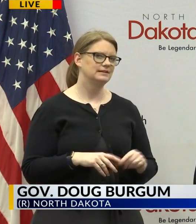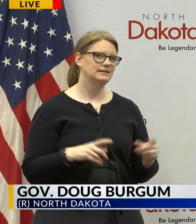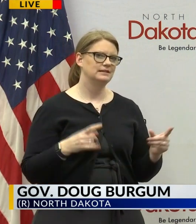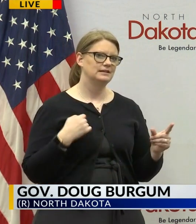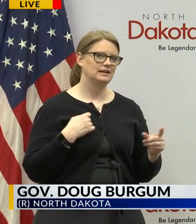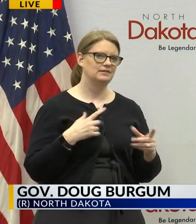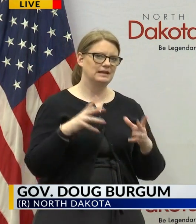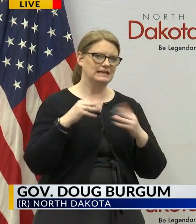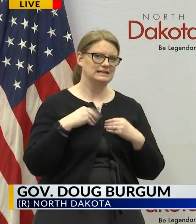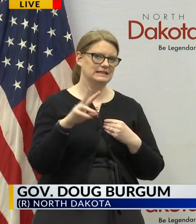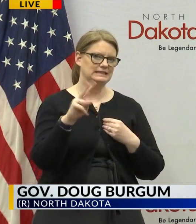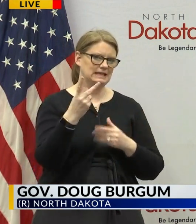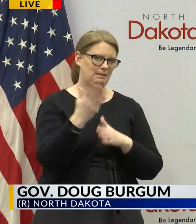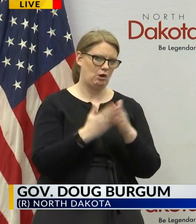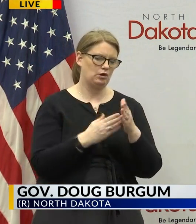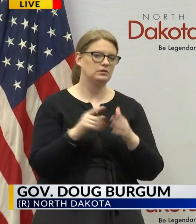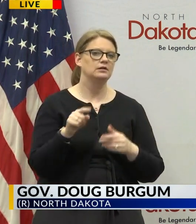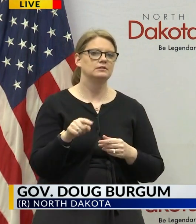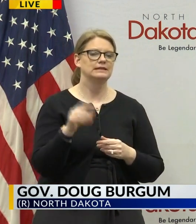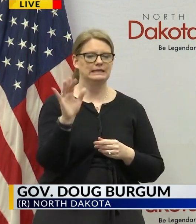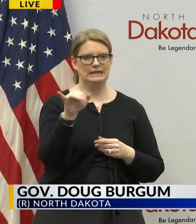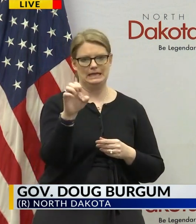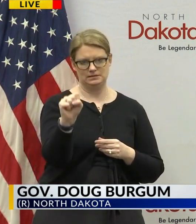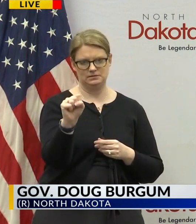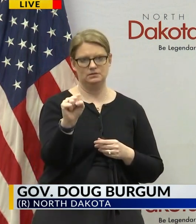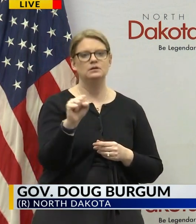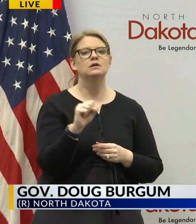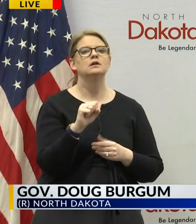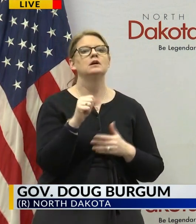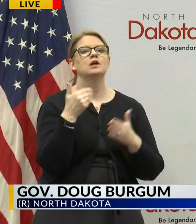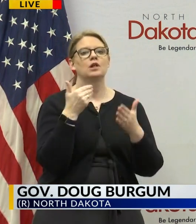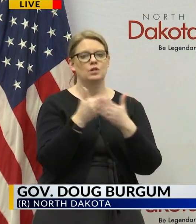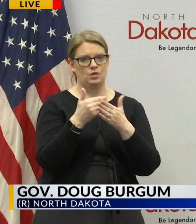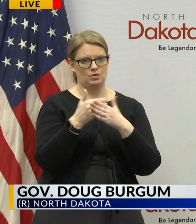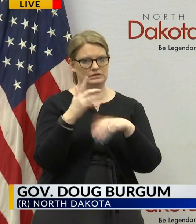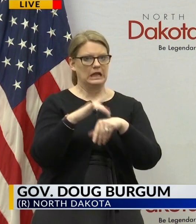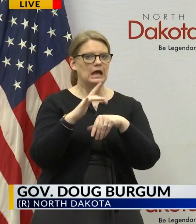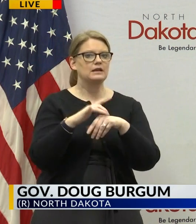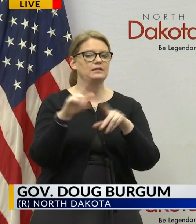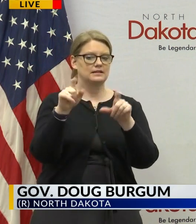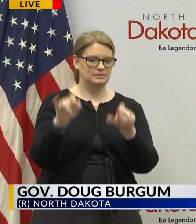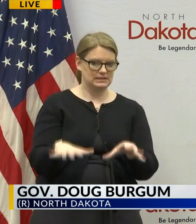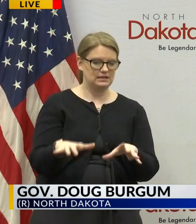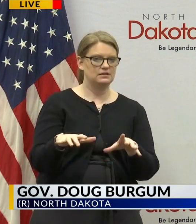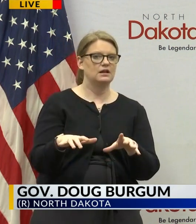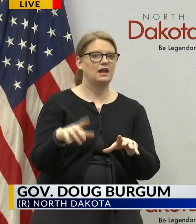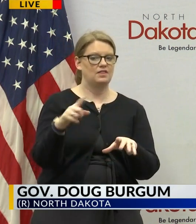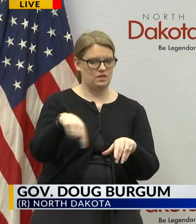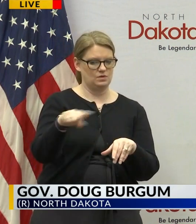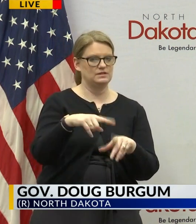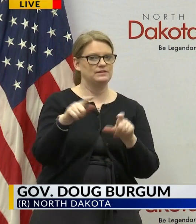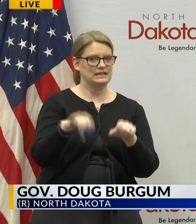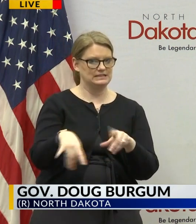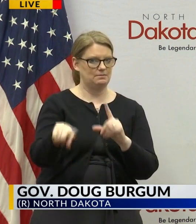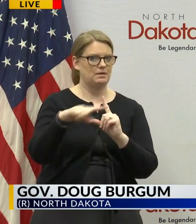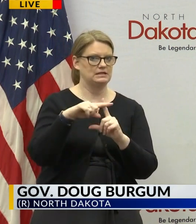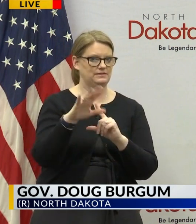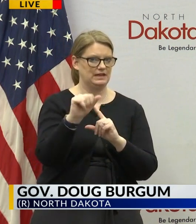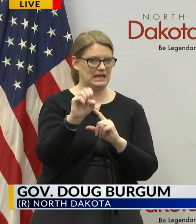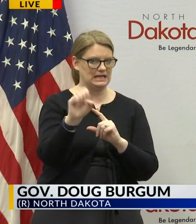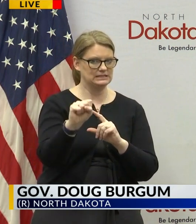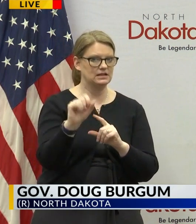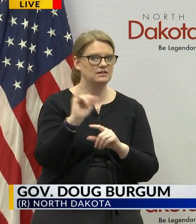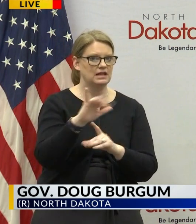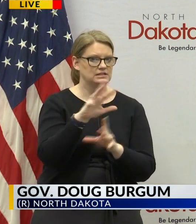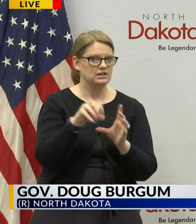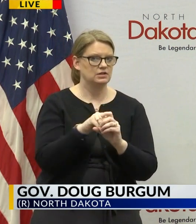second part of that because it's easier uh yes we have had close contacts that have been tested and have tested positive of cases so that's